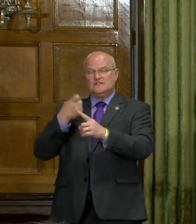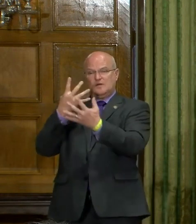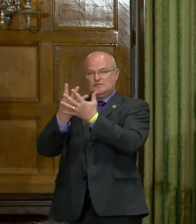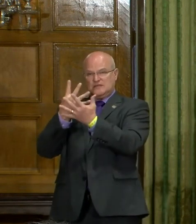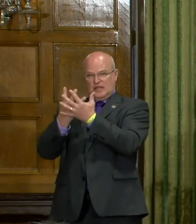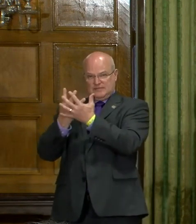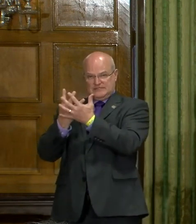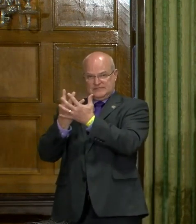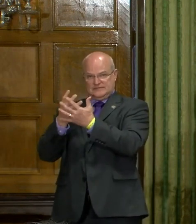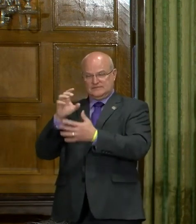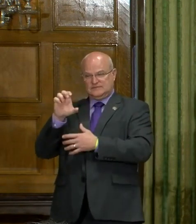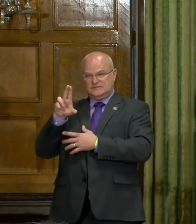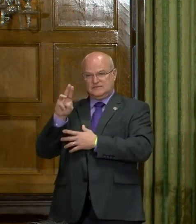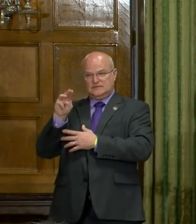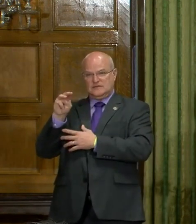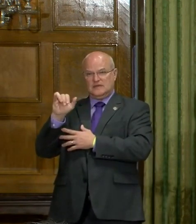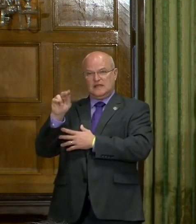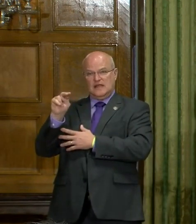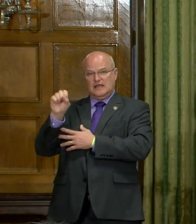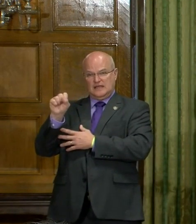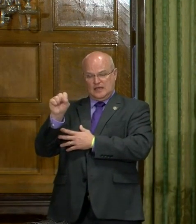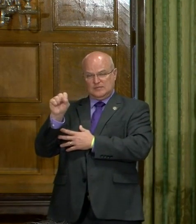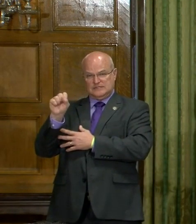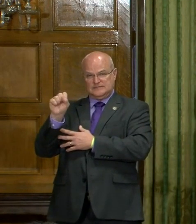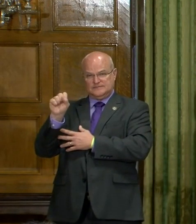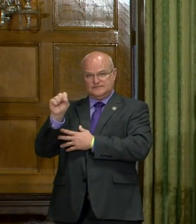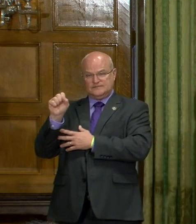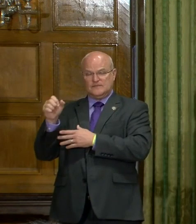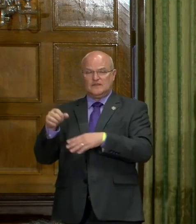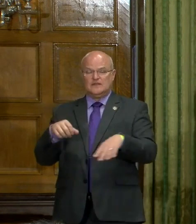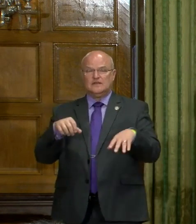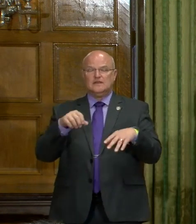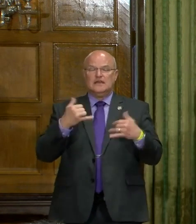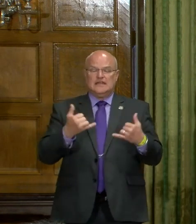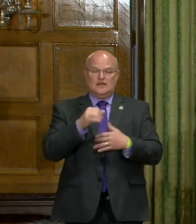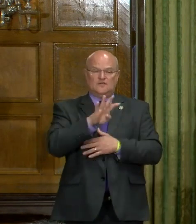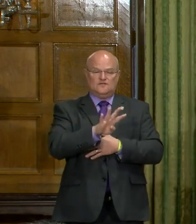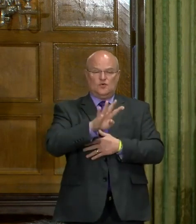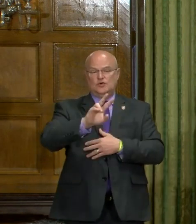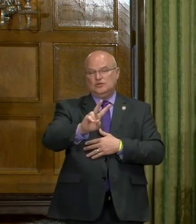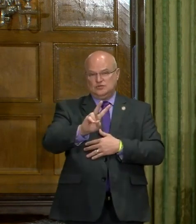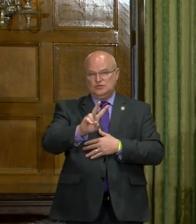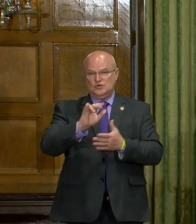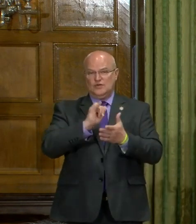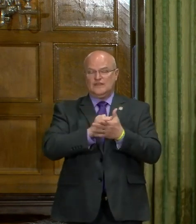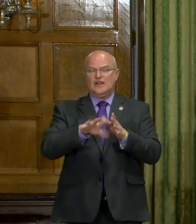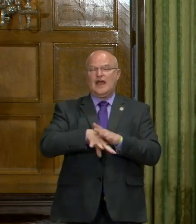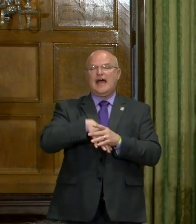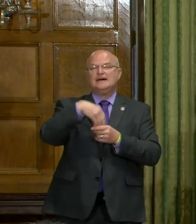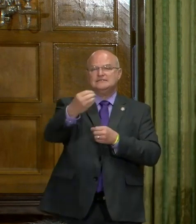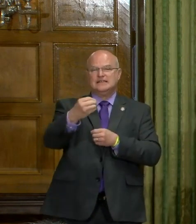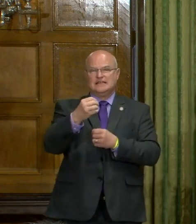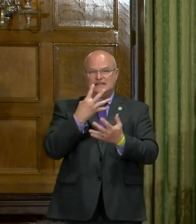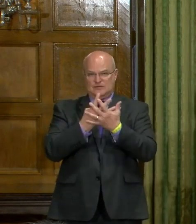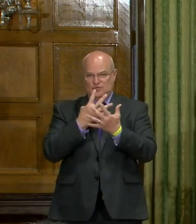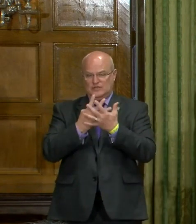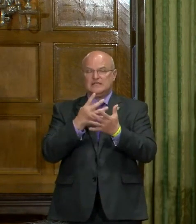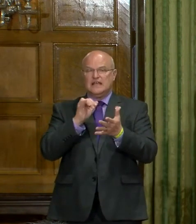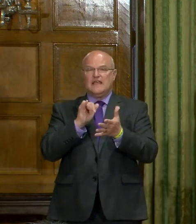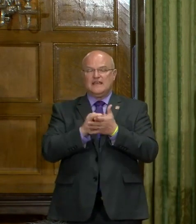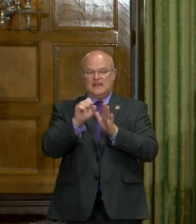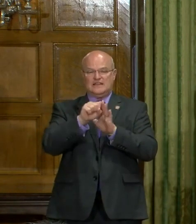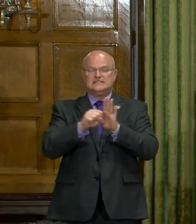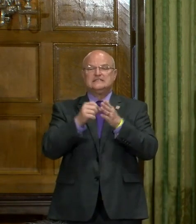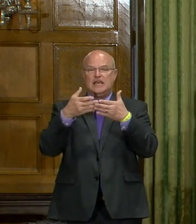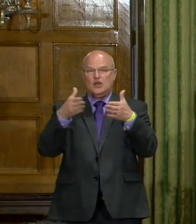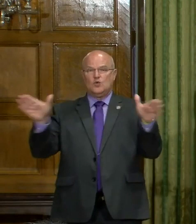of Cummins. Maximum Security Unit. And that leaves 42 that are outside of Cummins that are